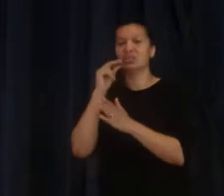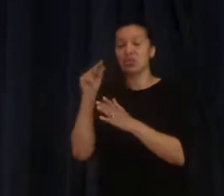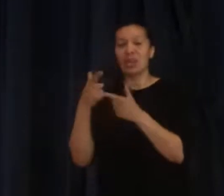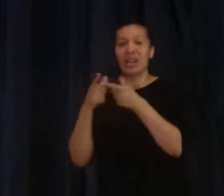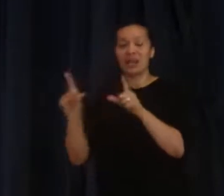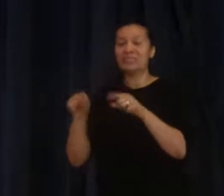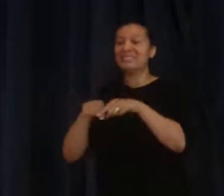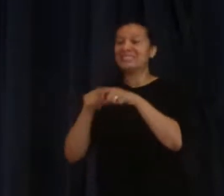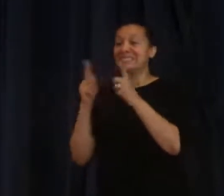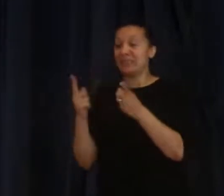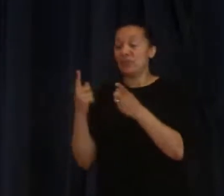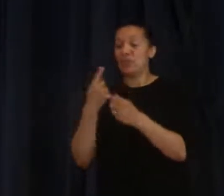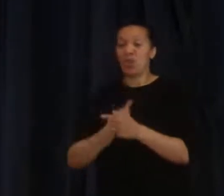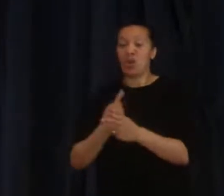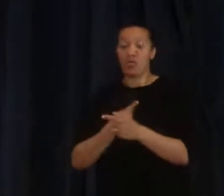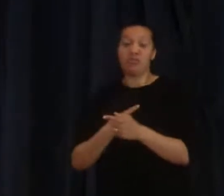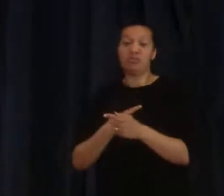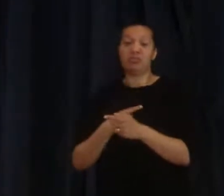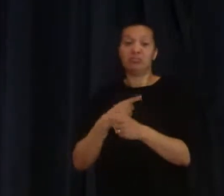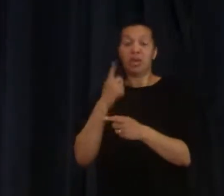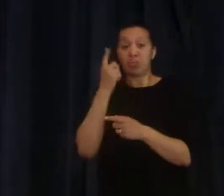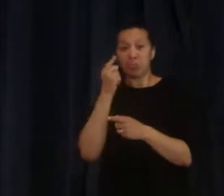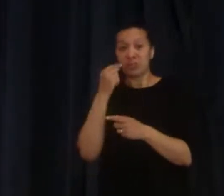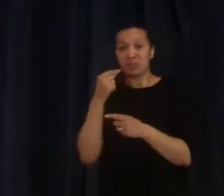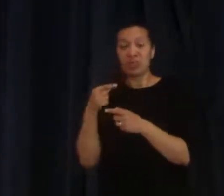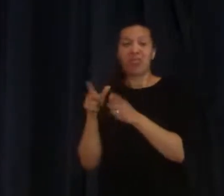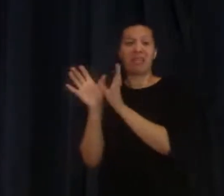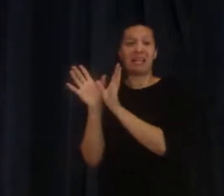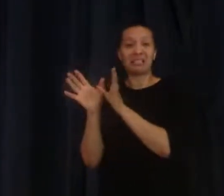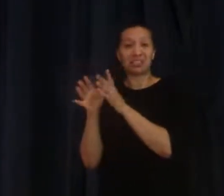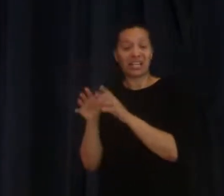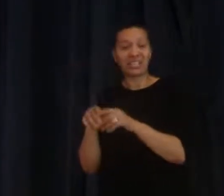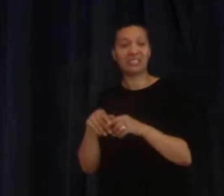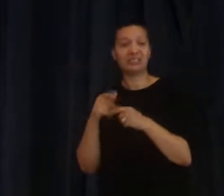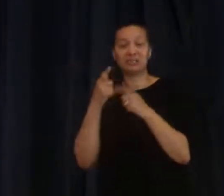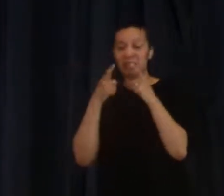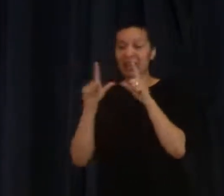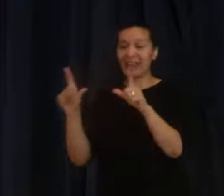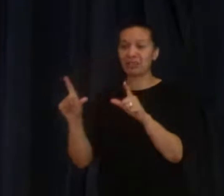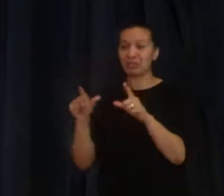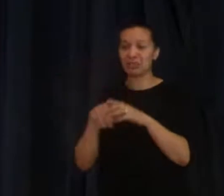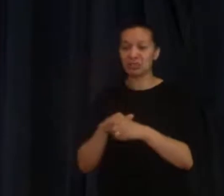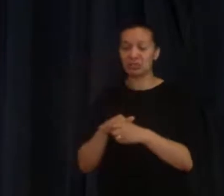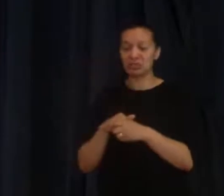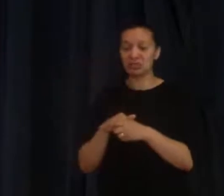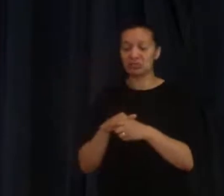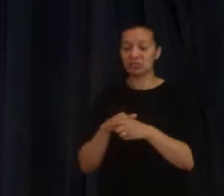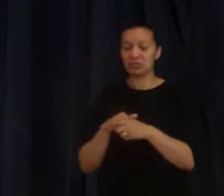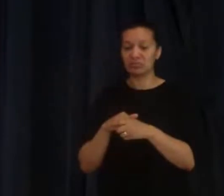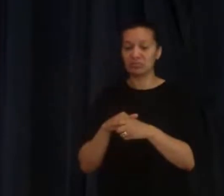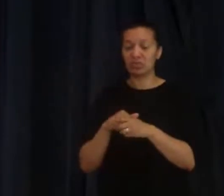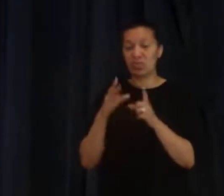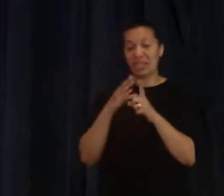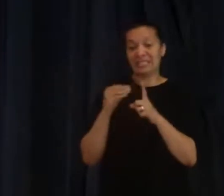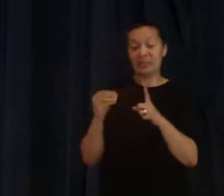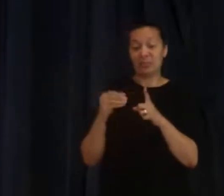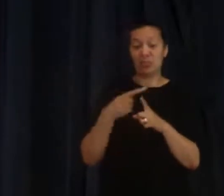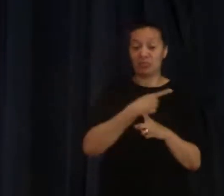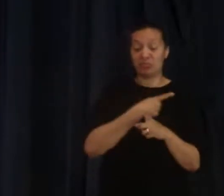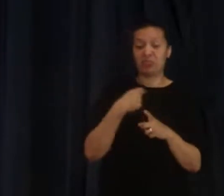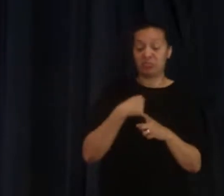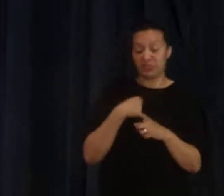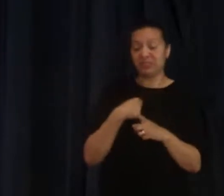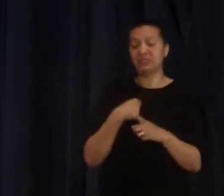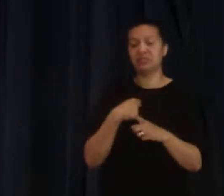before. can be an angelic language to God or it can just be, you know, I was at a meeting as a very novice young